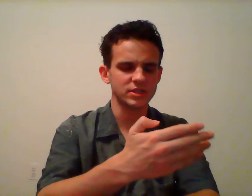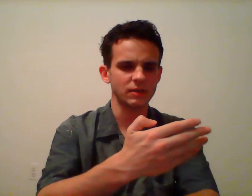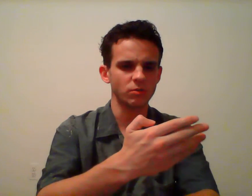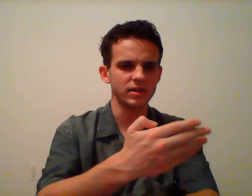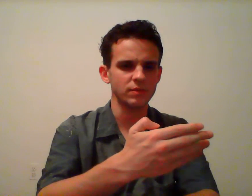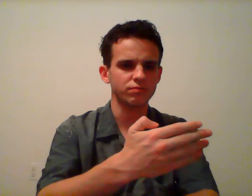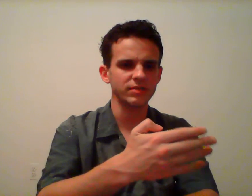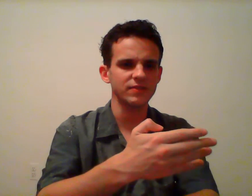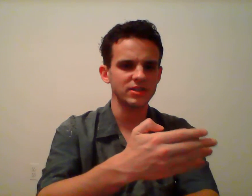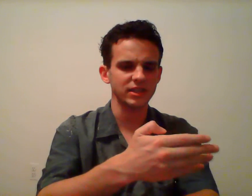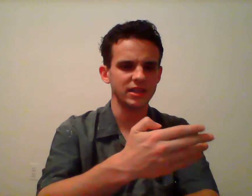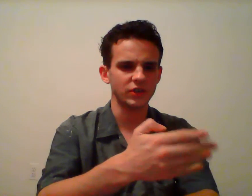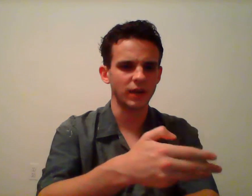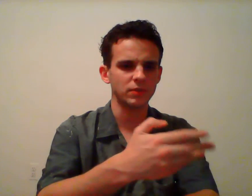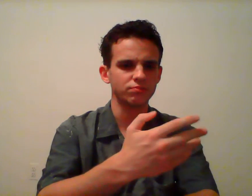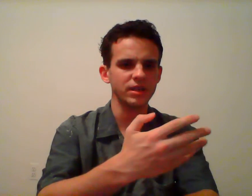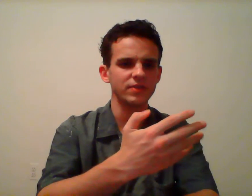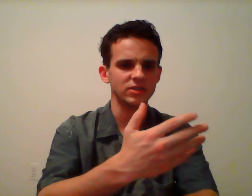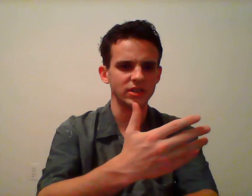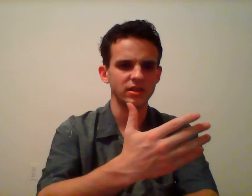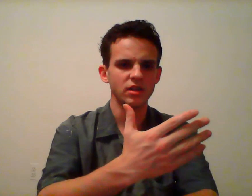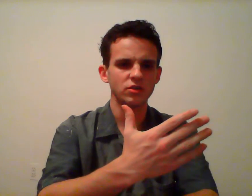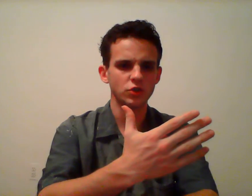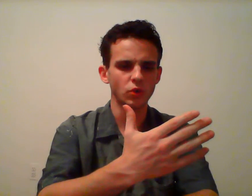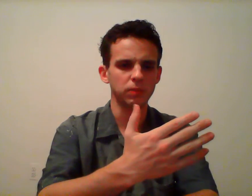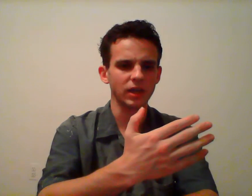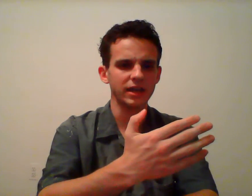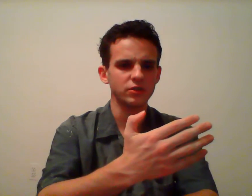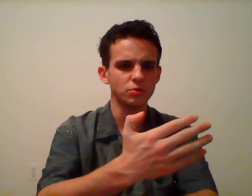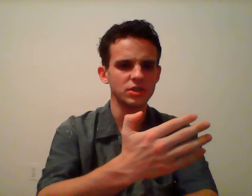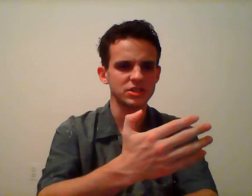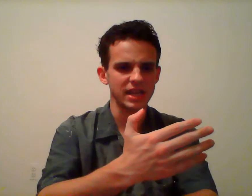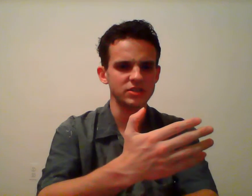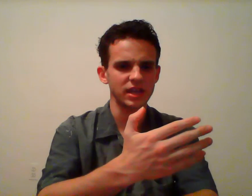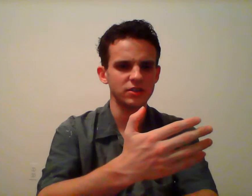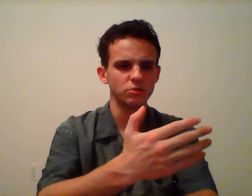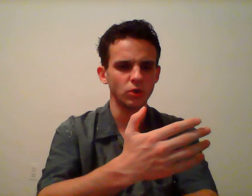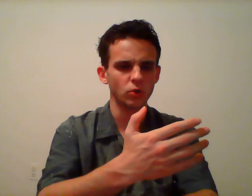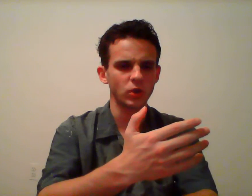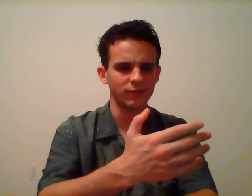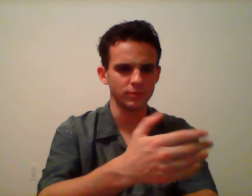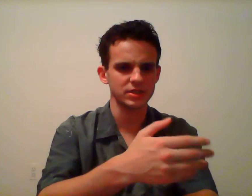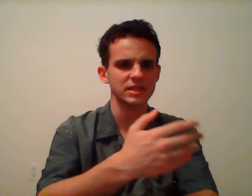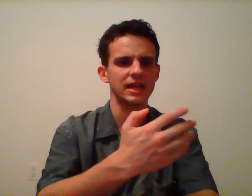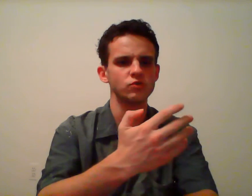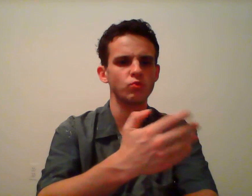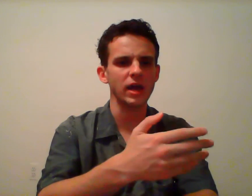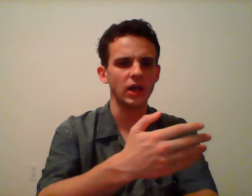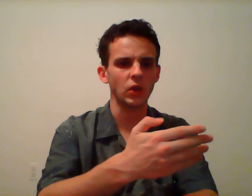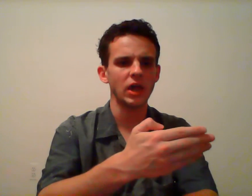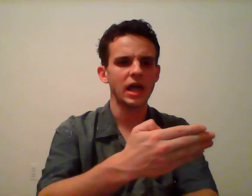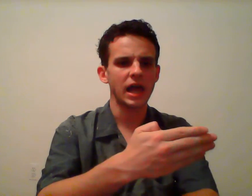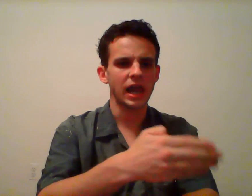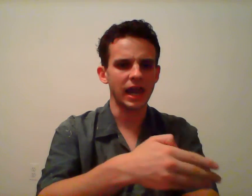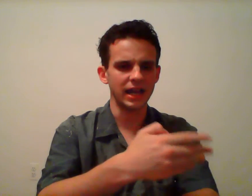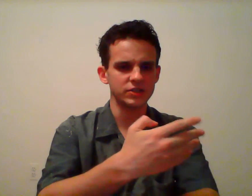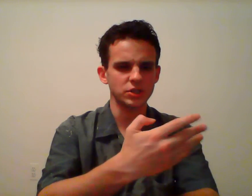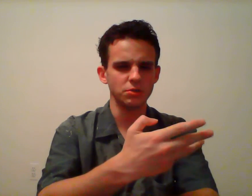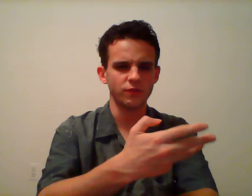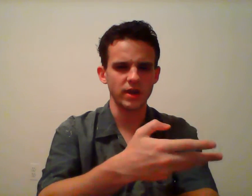that were written previously and adopted previously to apply to the states and to local governments as well as to the